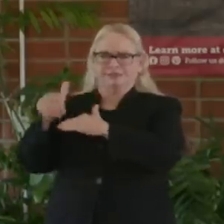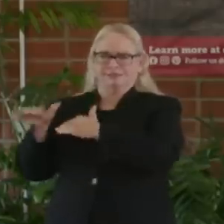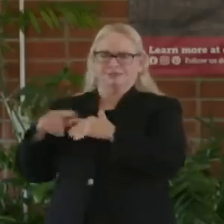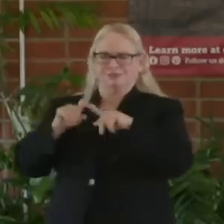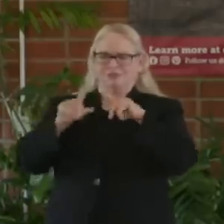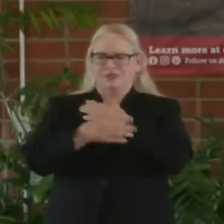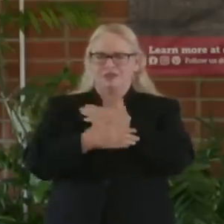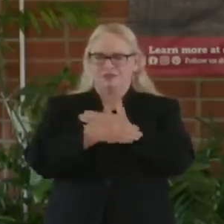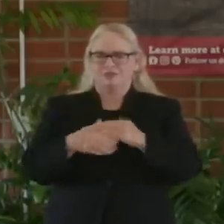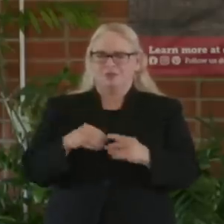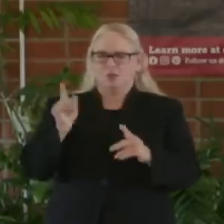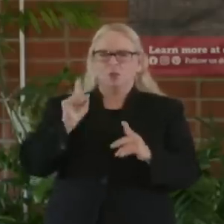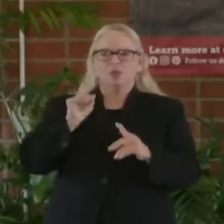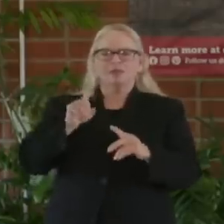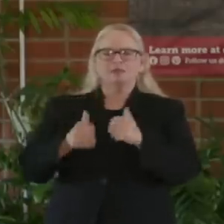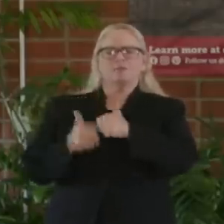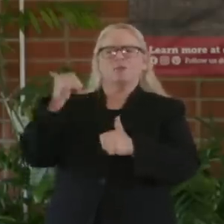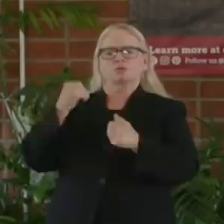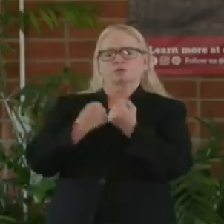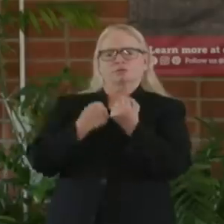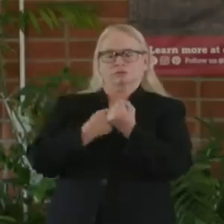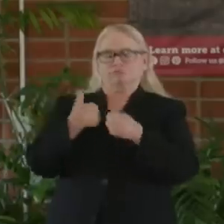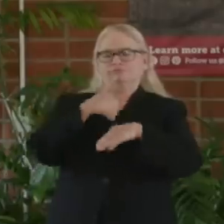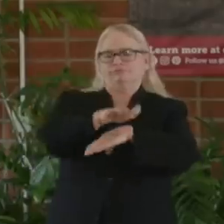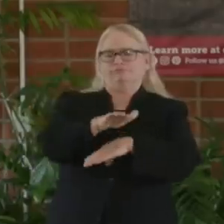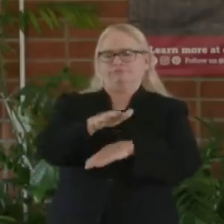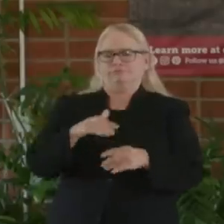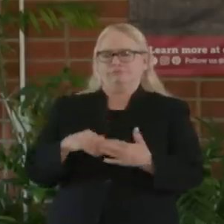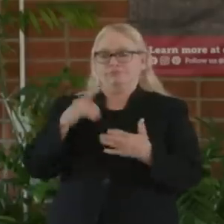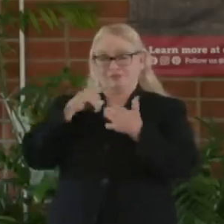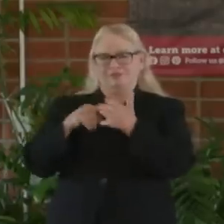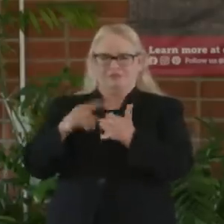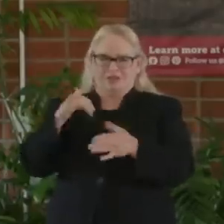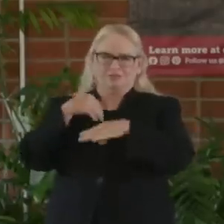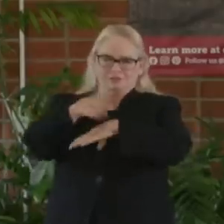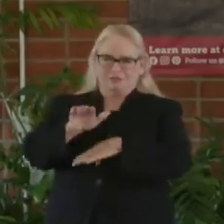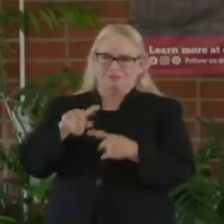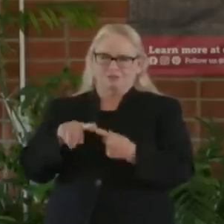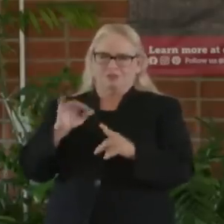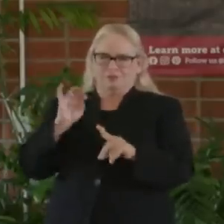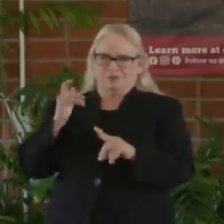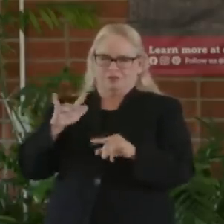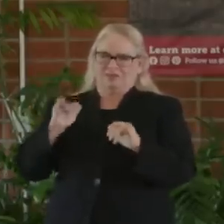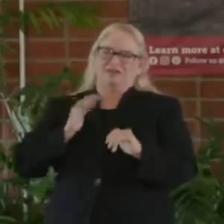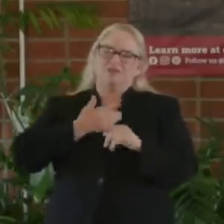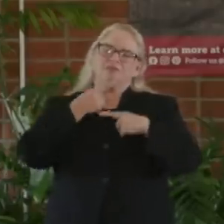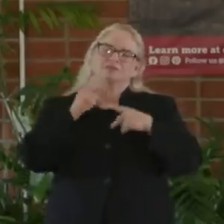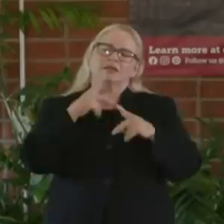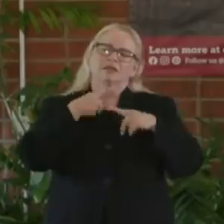County. We're announcing today we're doing exactly the same thing throughout the Central Valley. Three teams